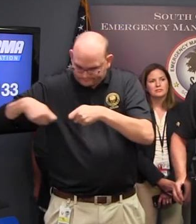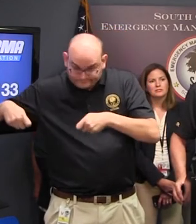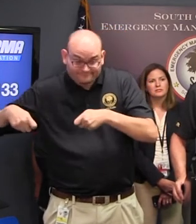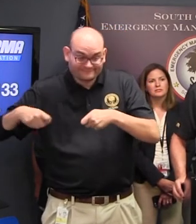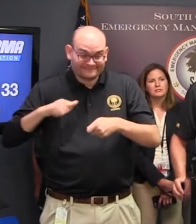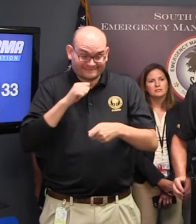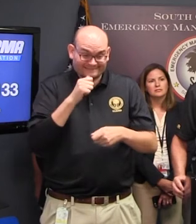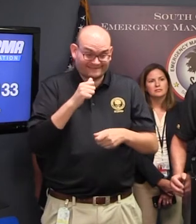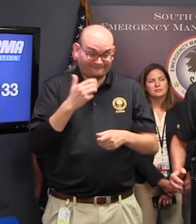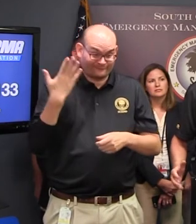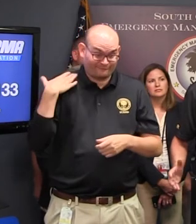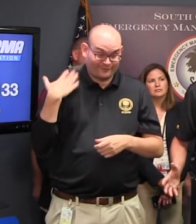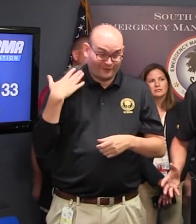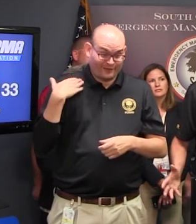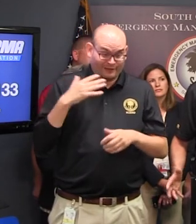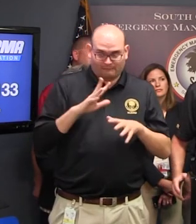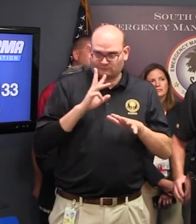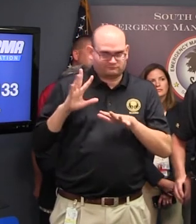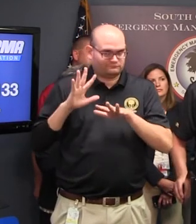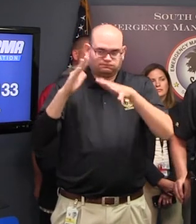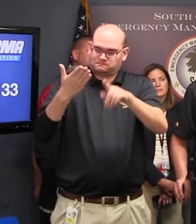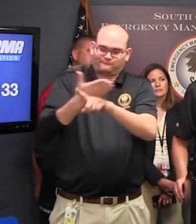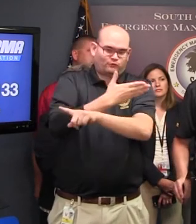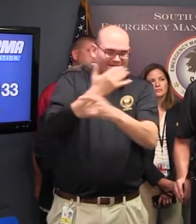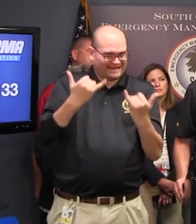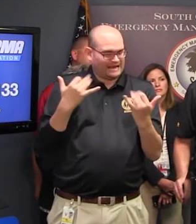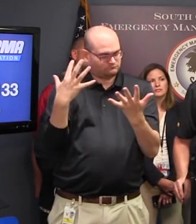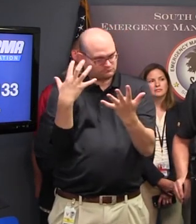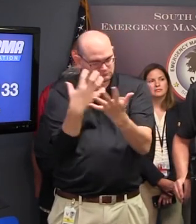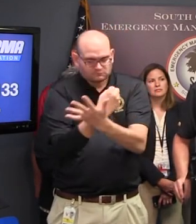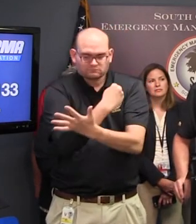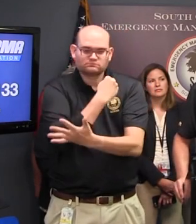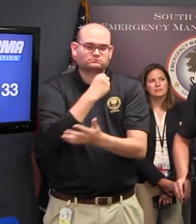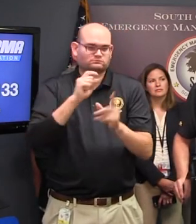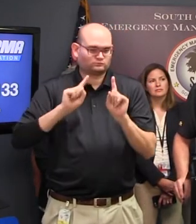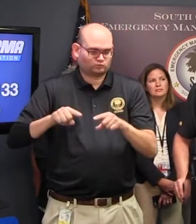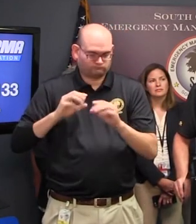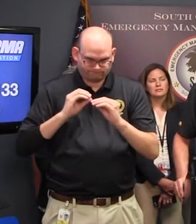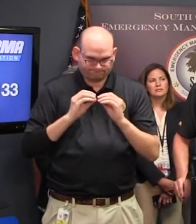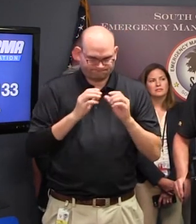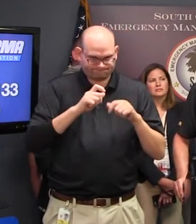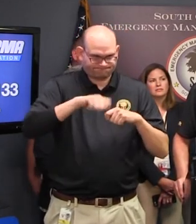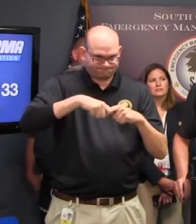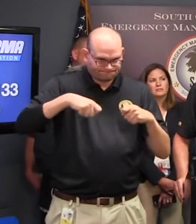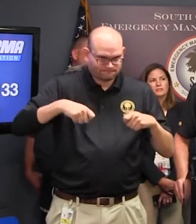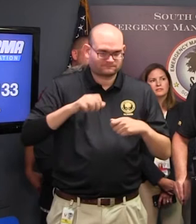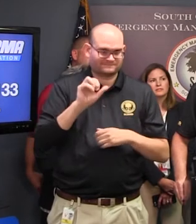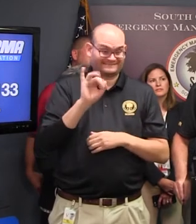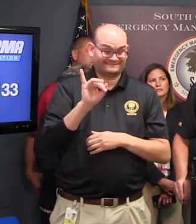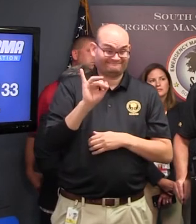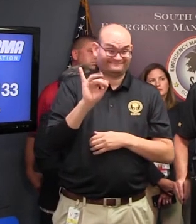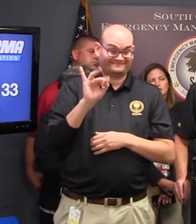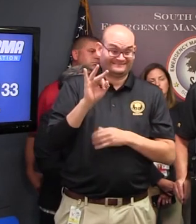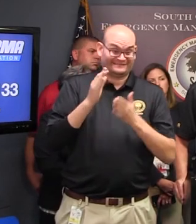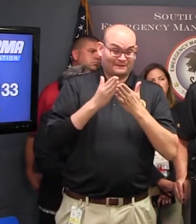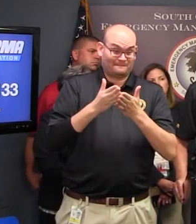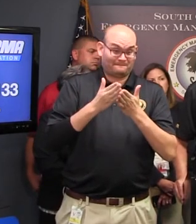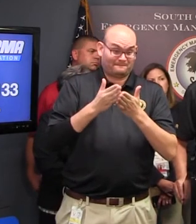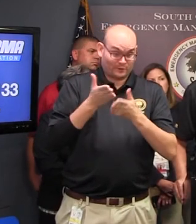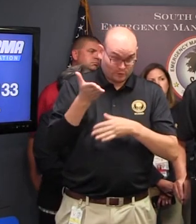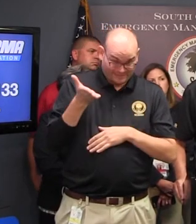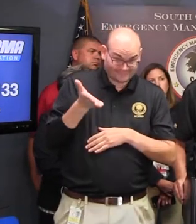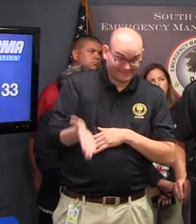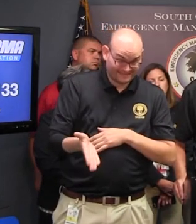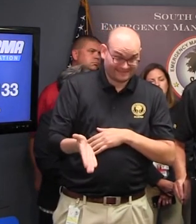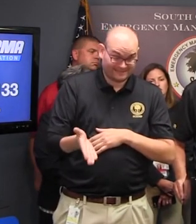surge And the main reason for that is if those boats are there and docks are damaged It will add dangerous structure